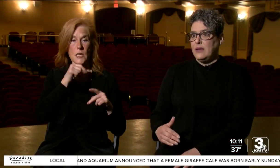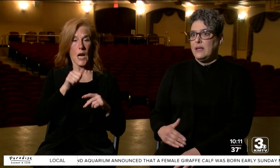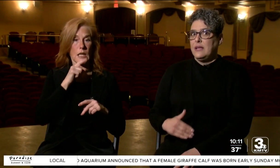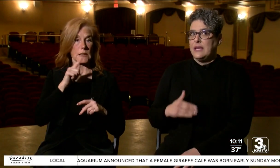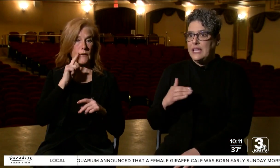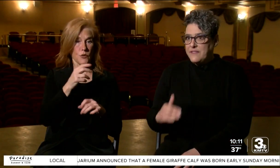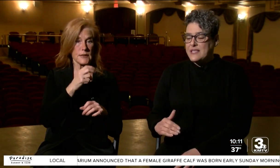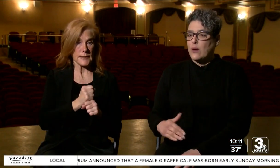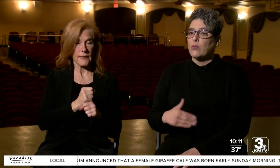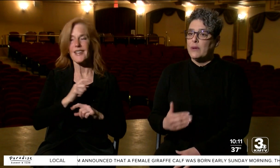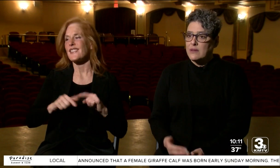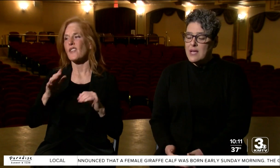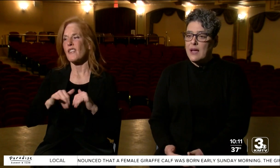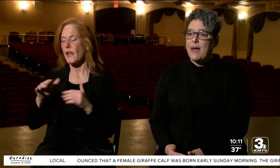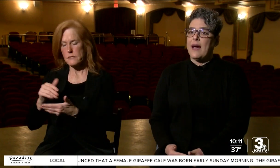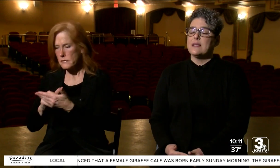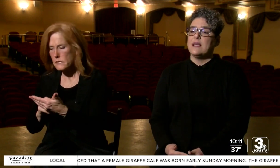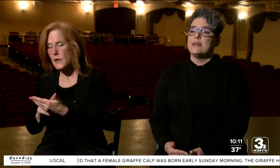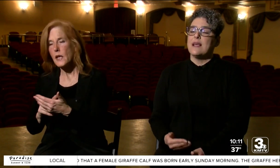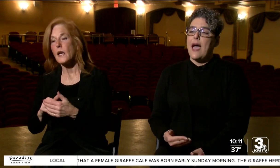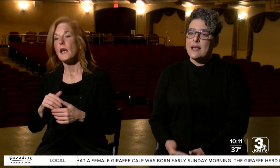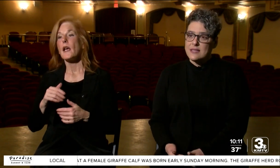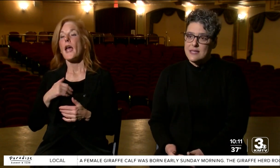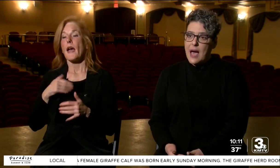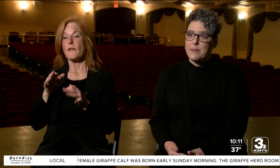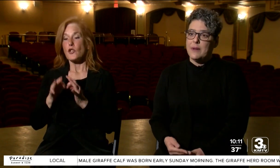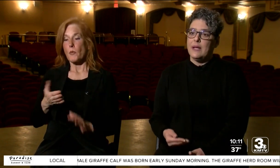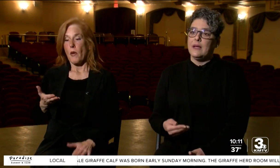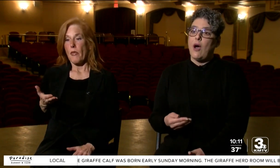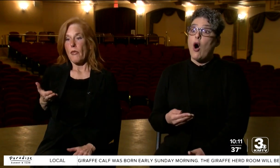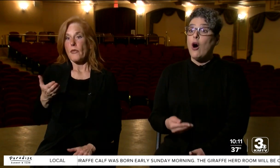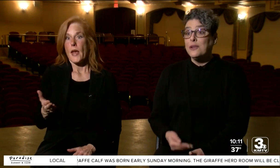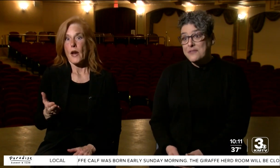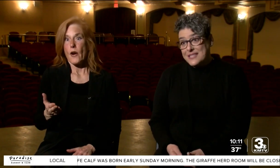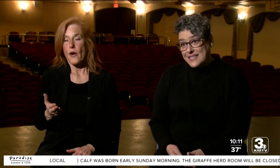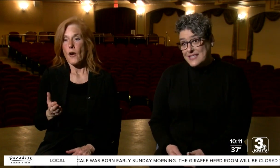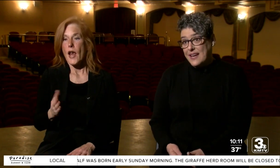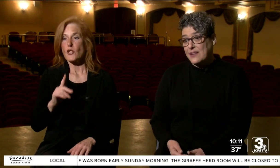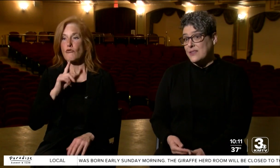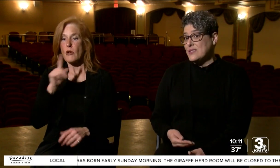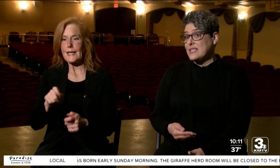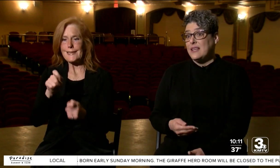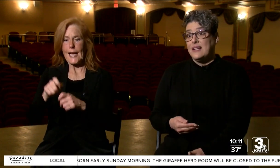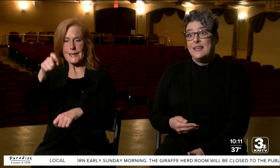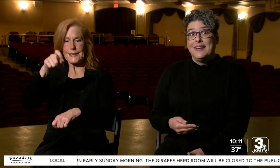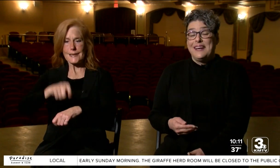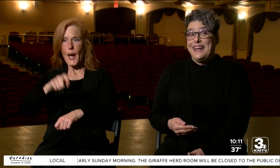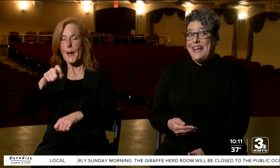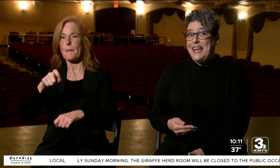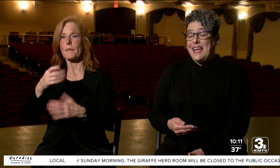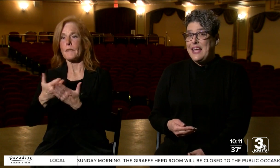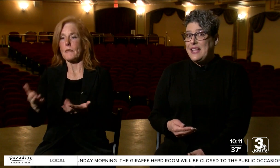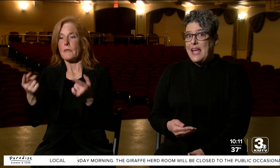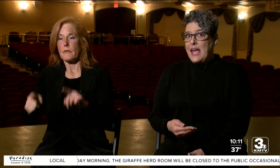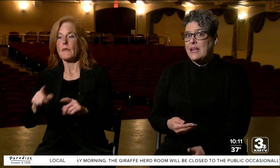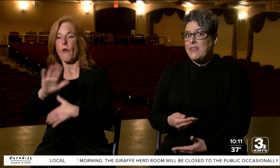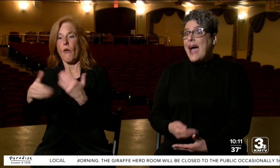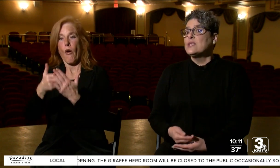gives that real-time access as it's happening, all of the details, and